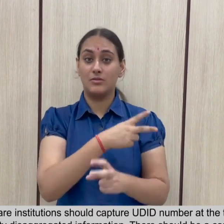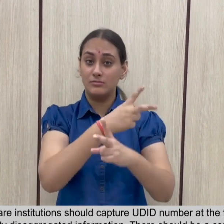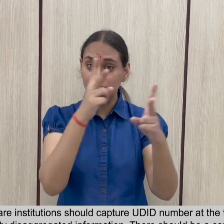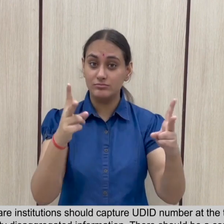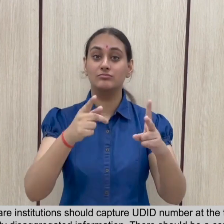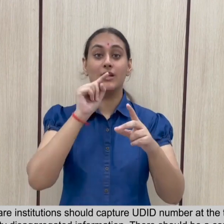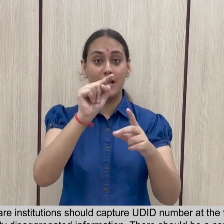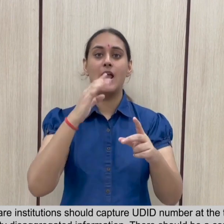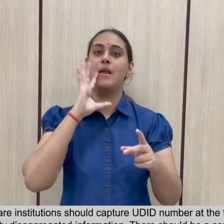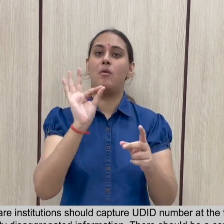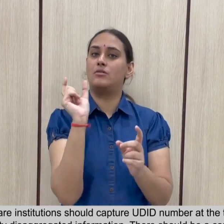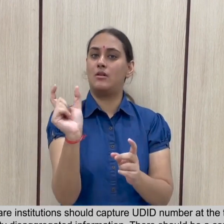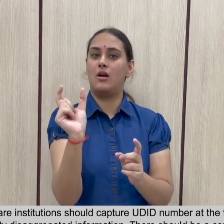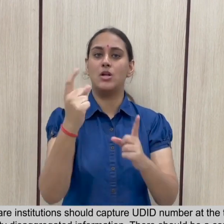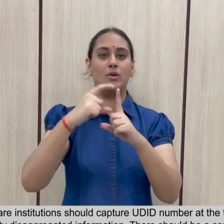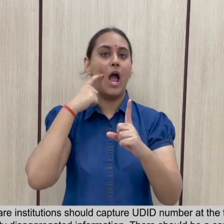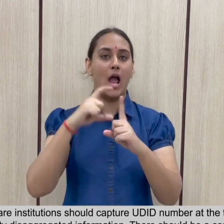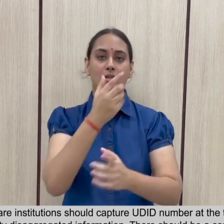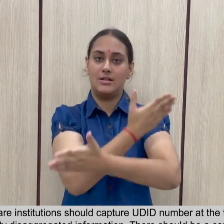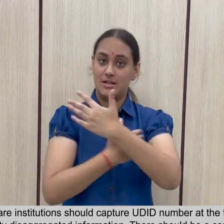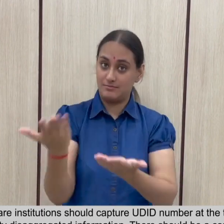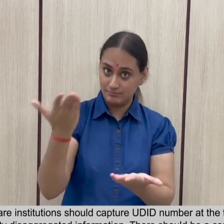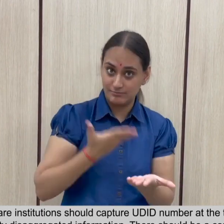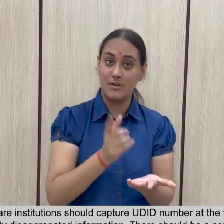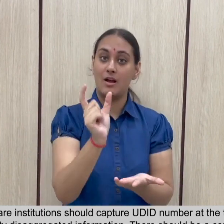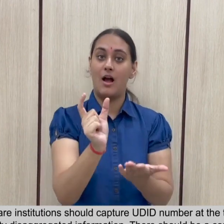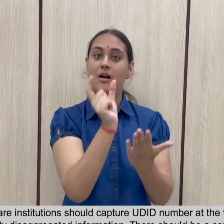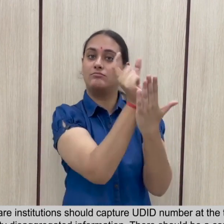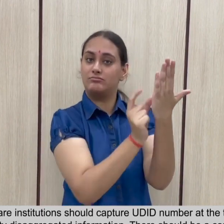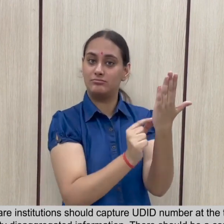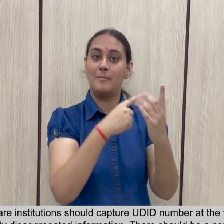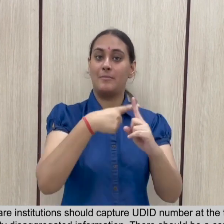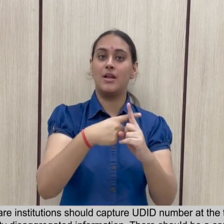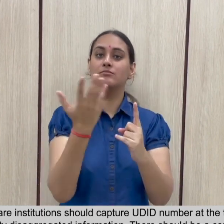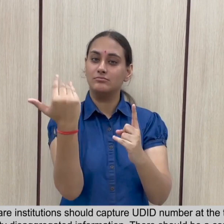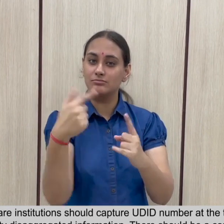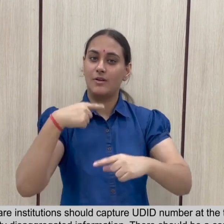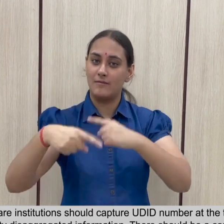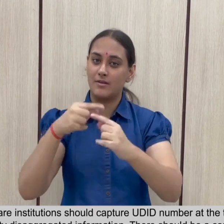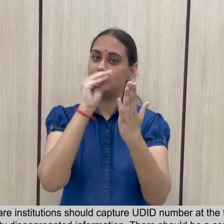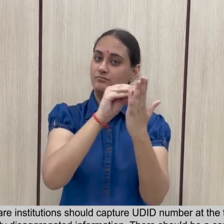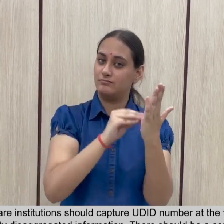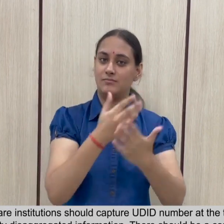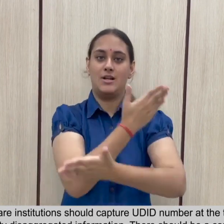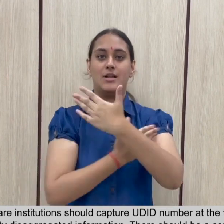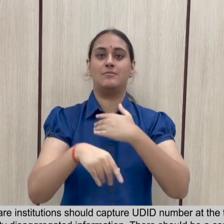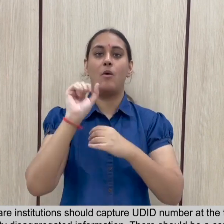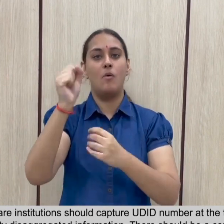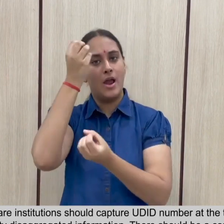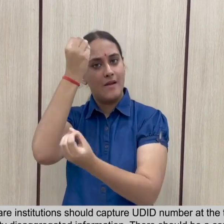-run healthcare institutions should capture UDID number at the time of treatment counselling for maintaining